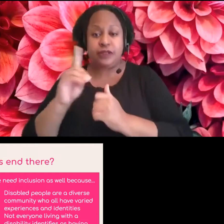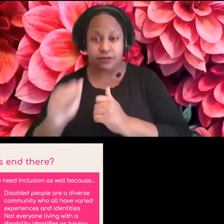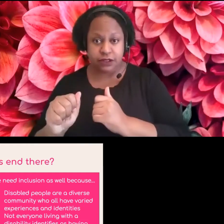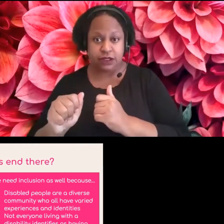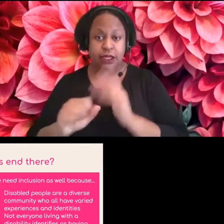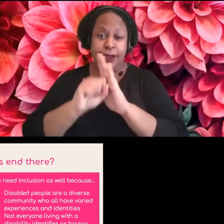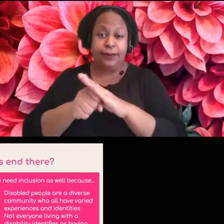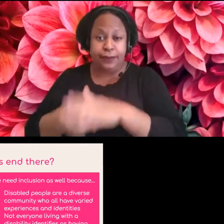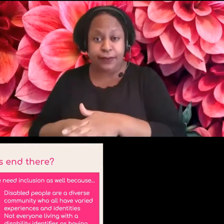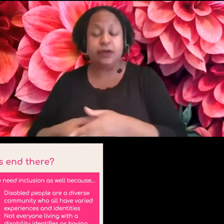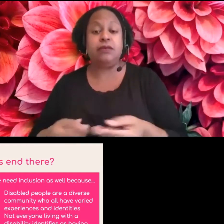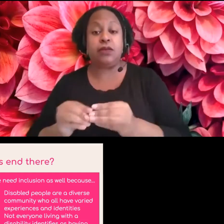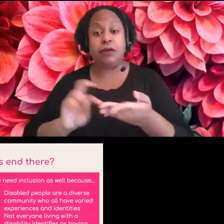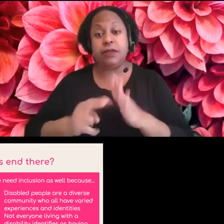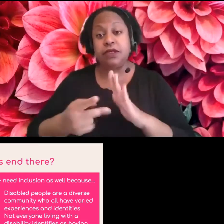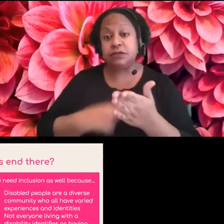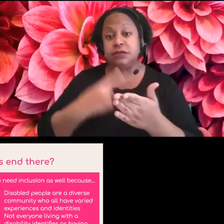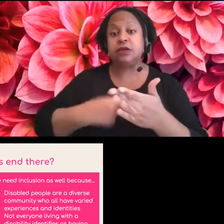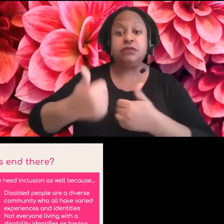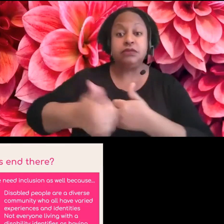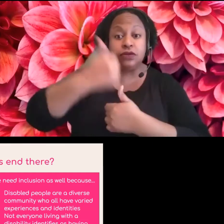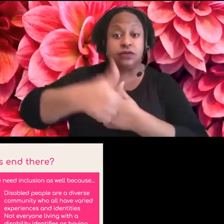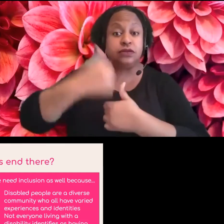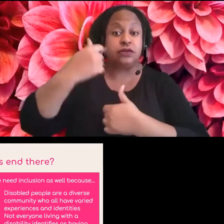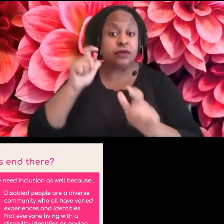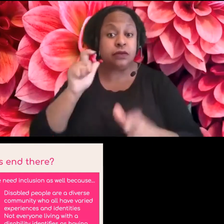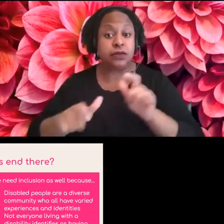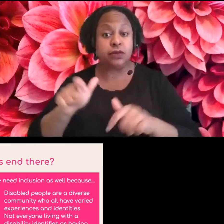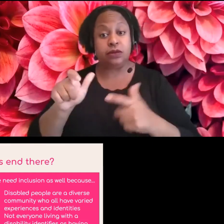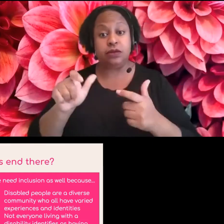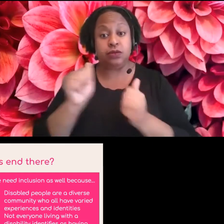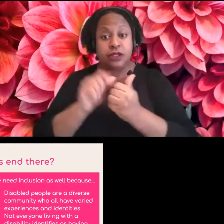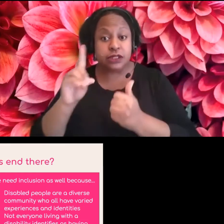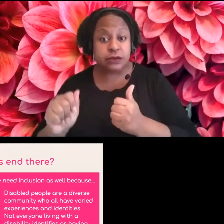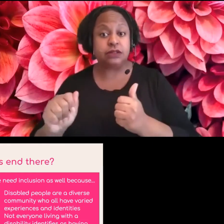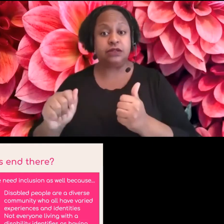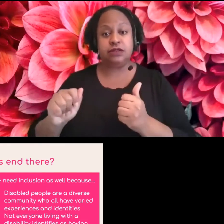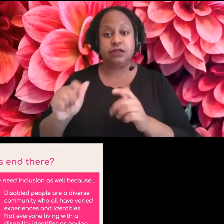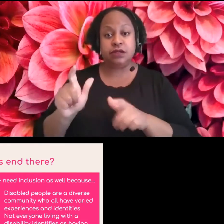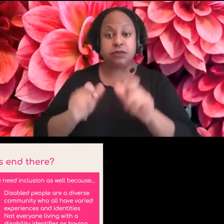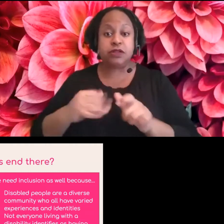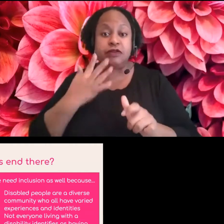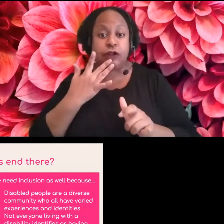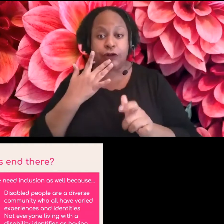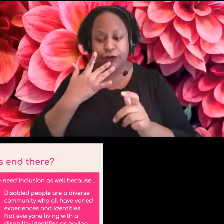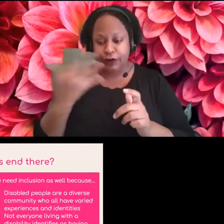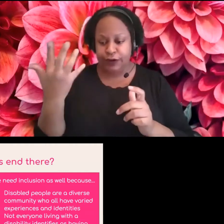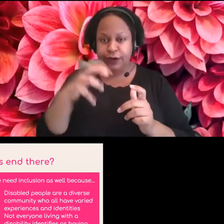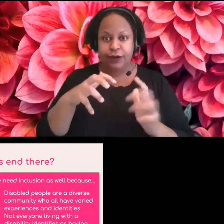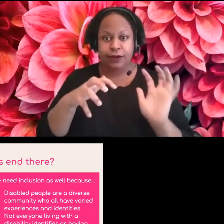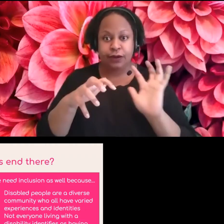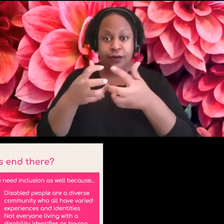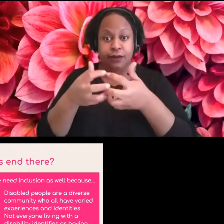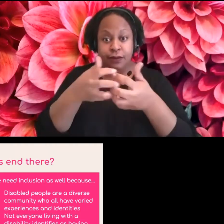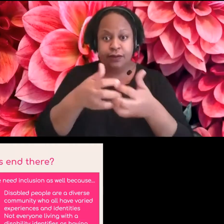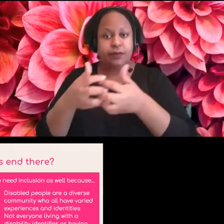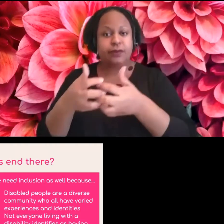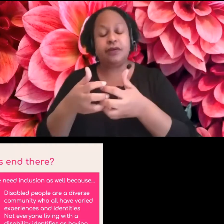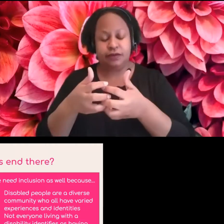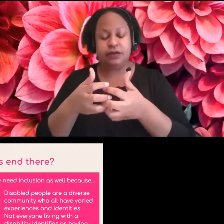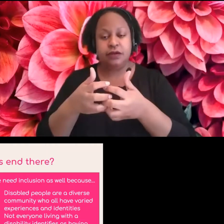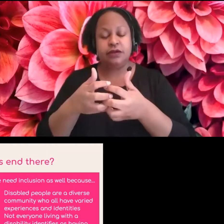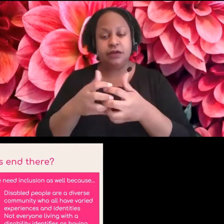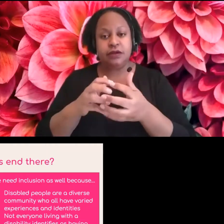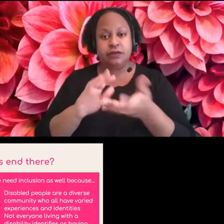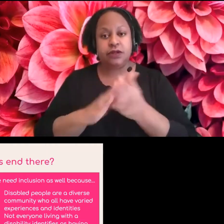providing access with, you know, this acceptance and inclusion becomes a broader thing, um, and more nuanced